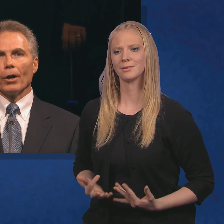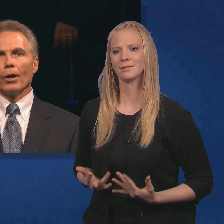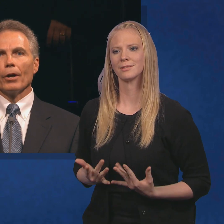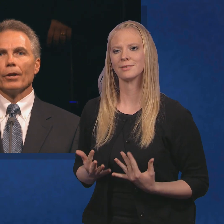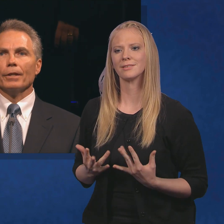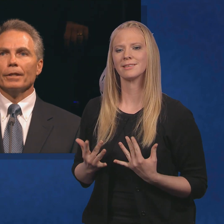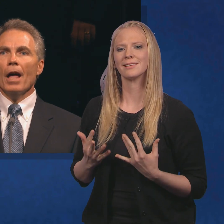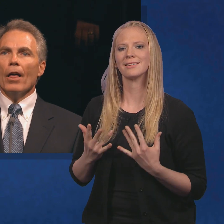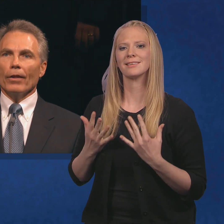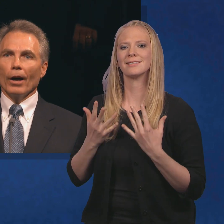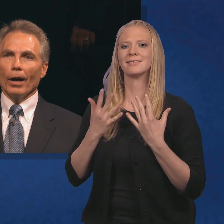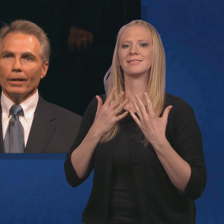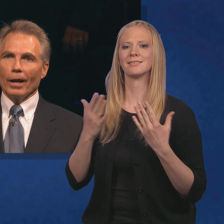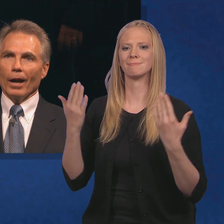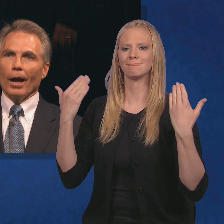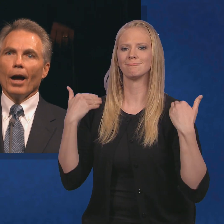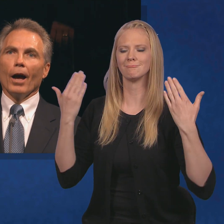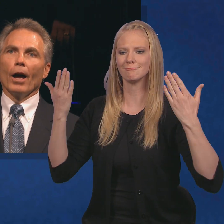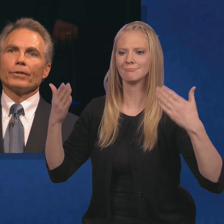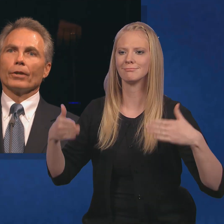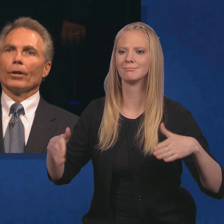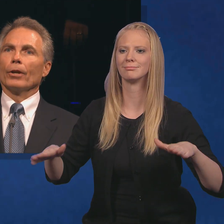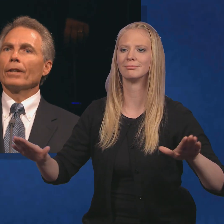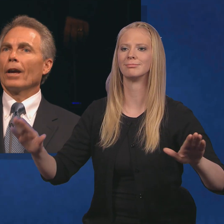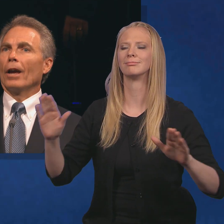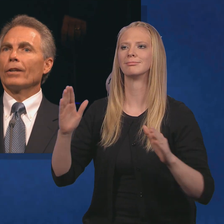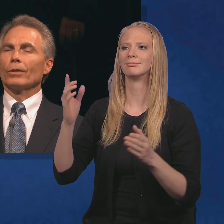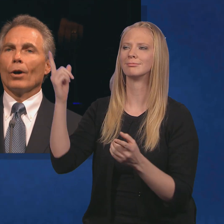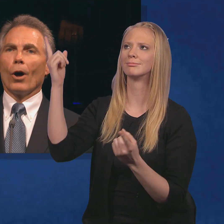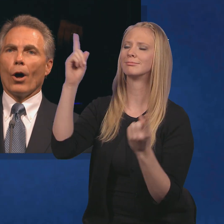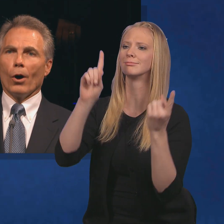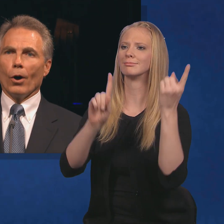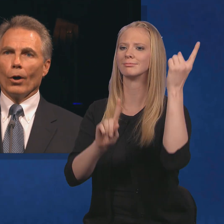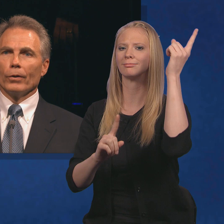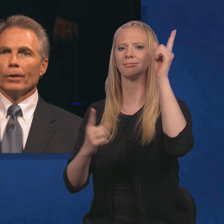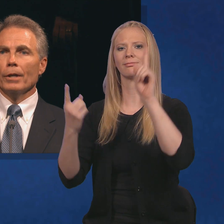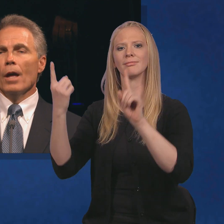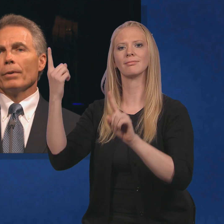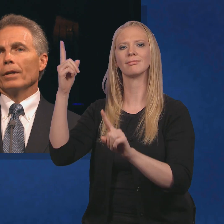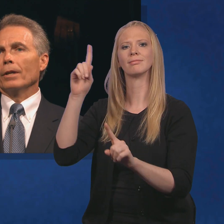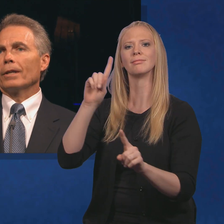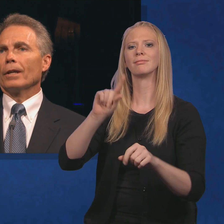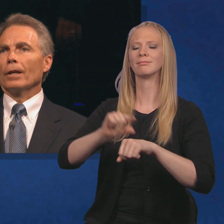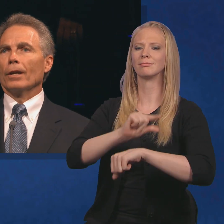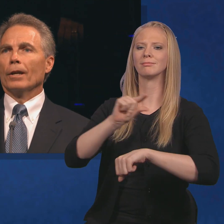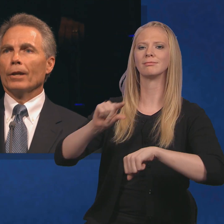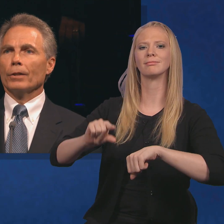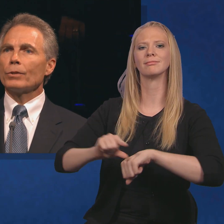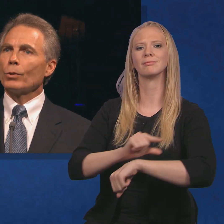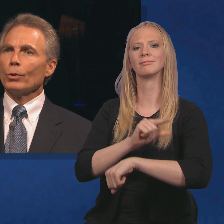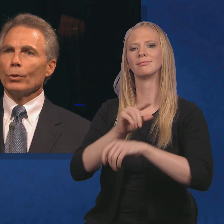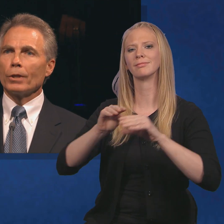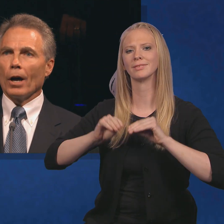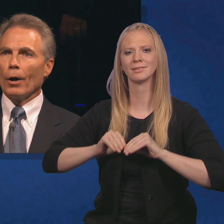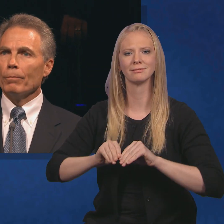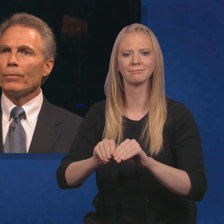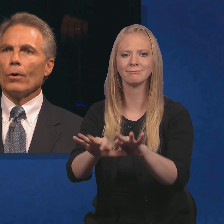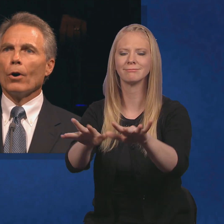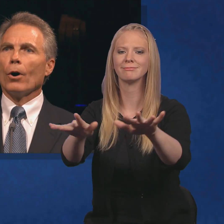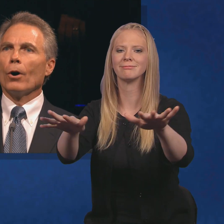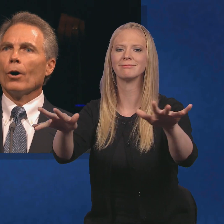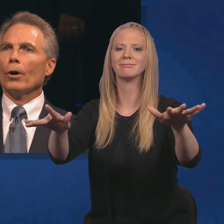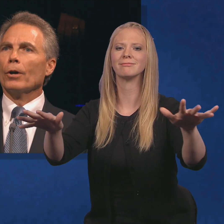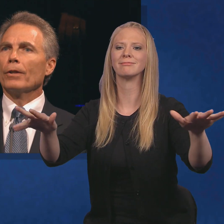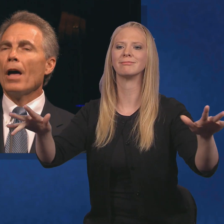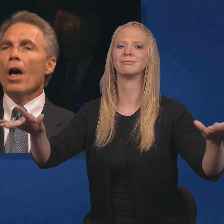burning, The Latter-day glory begins to come